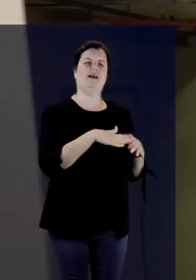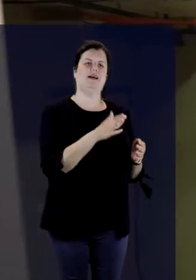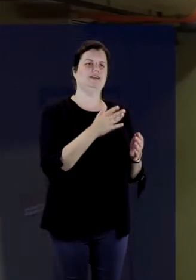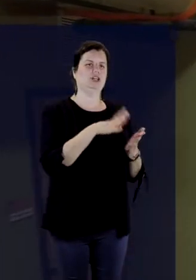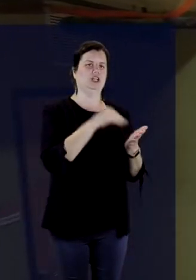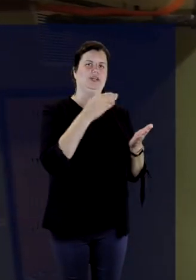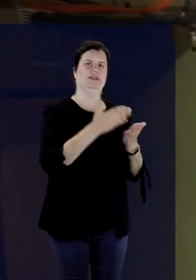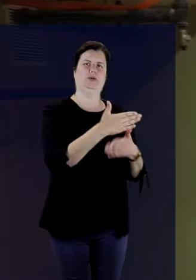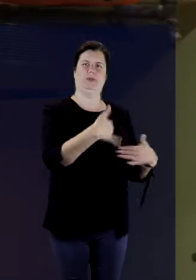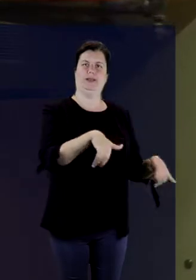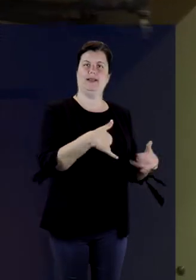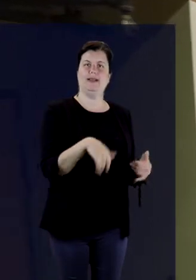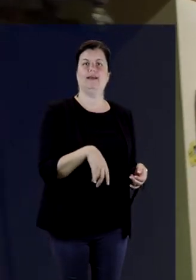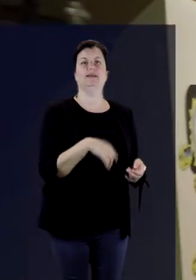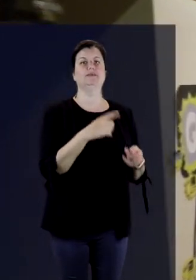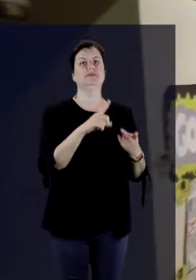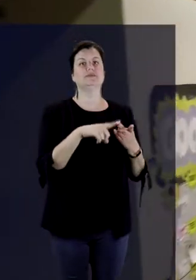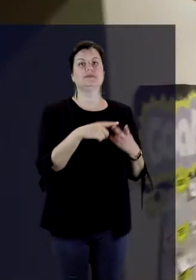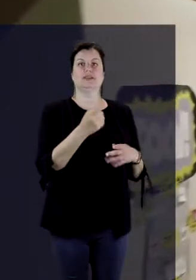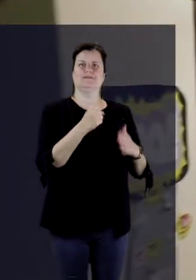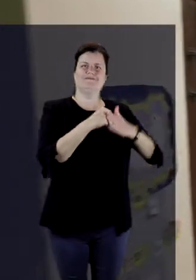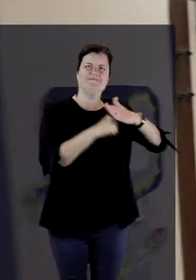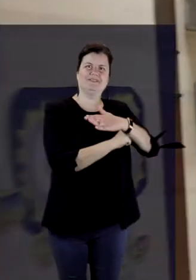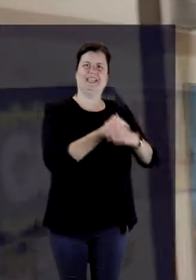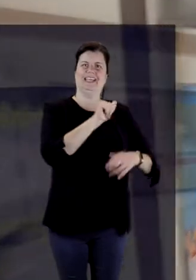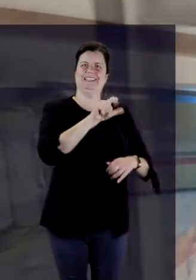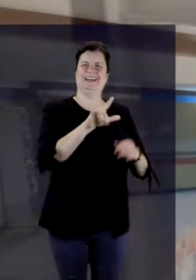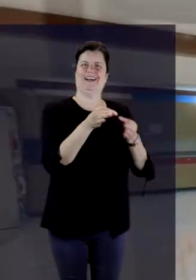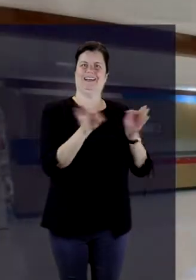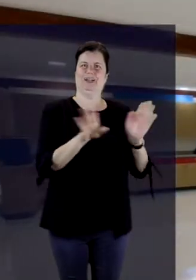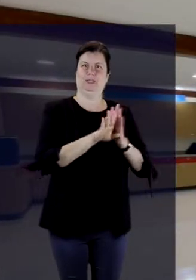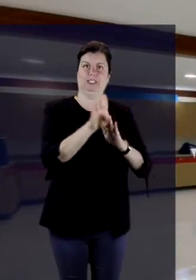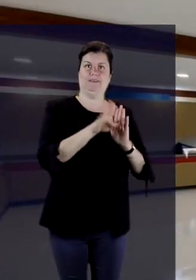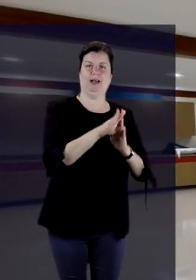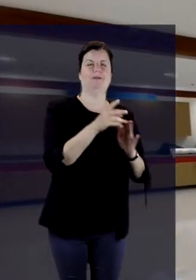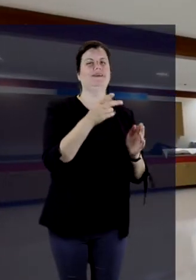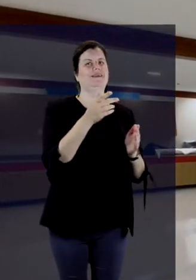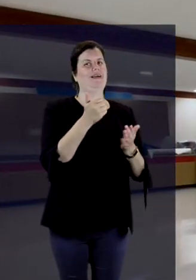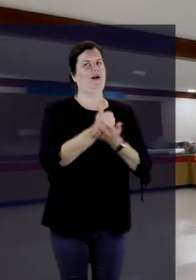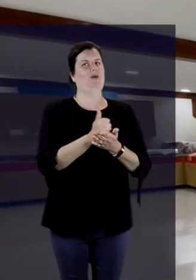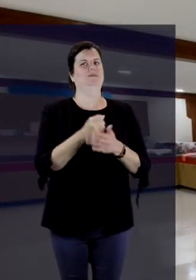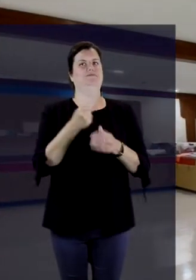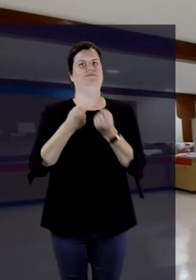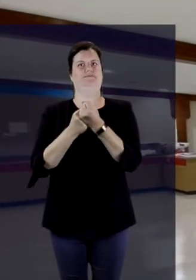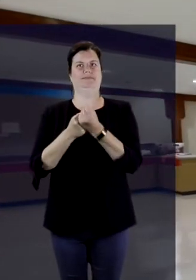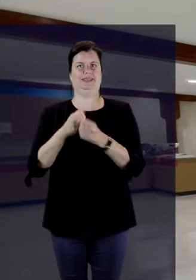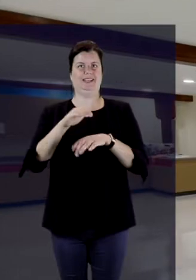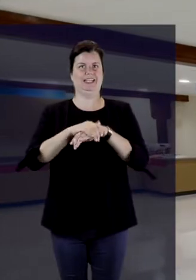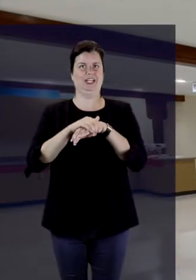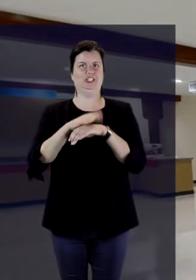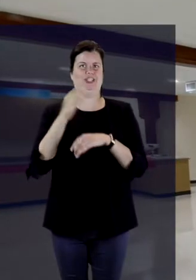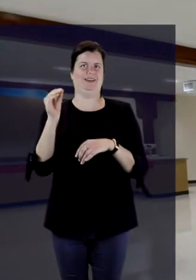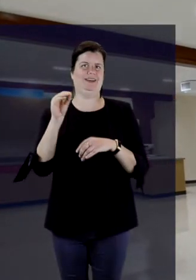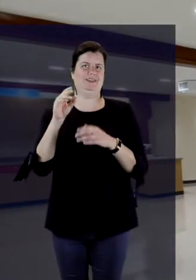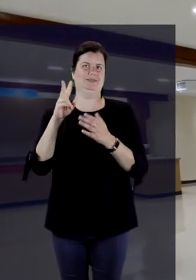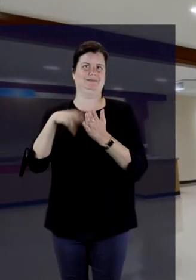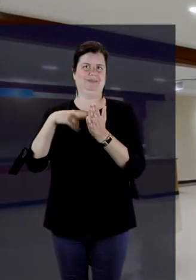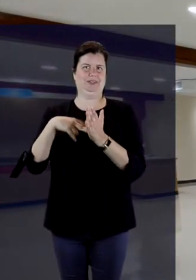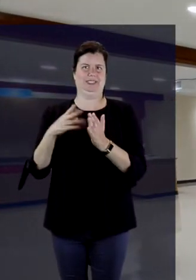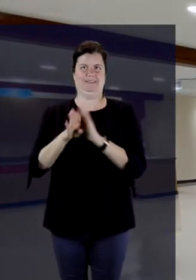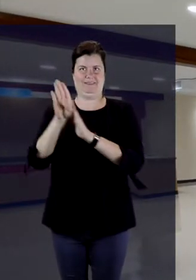through play foundations of ASL for language development which helps support their English